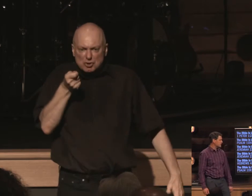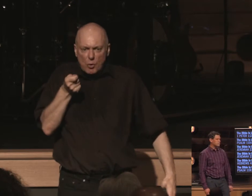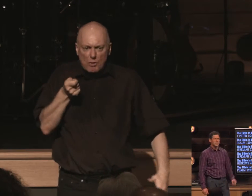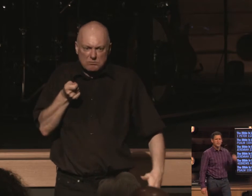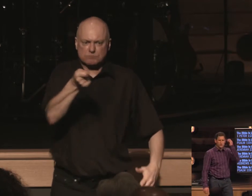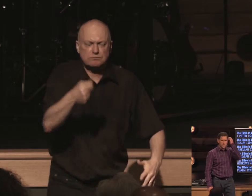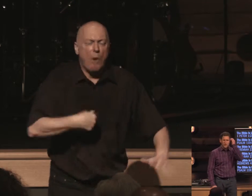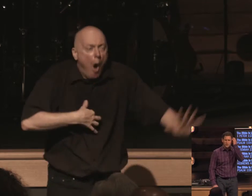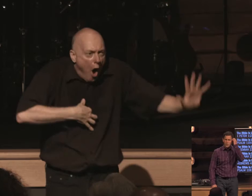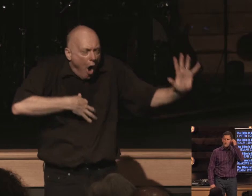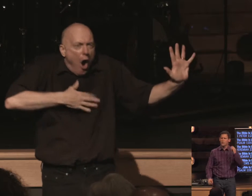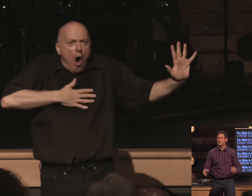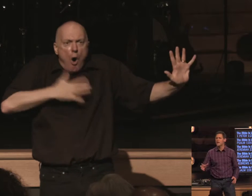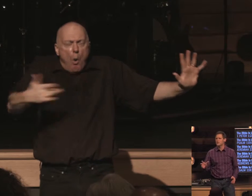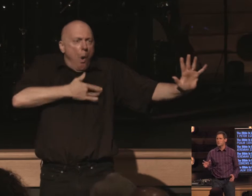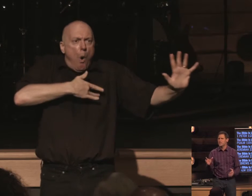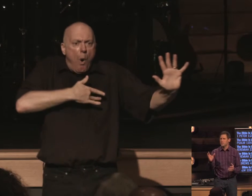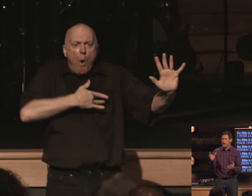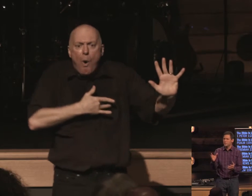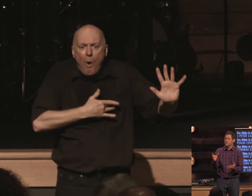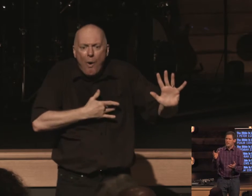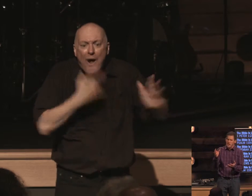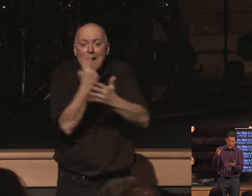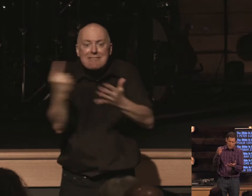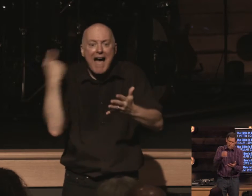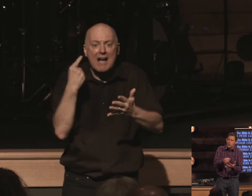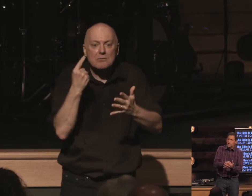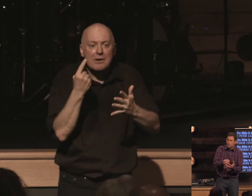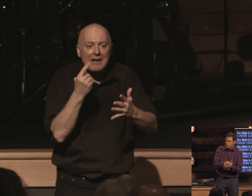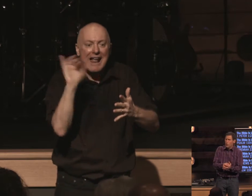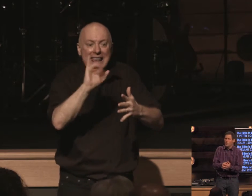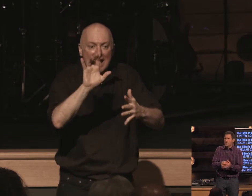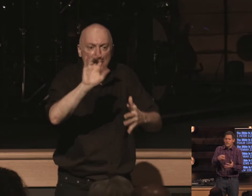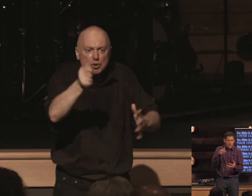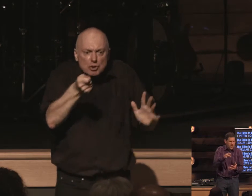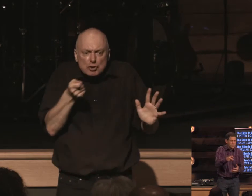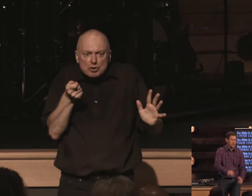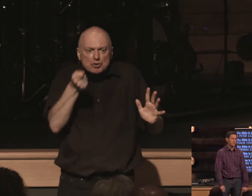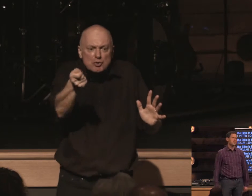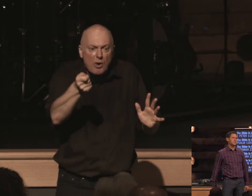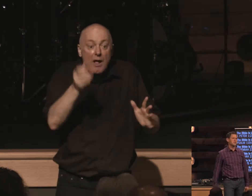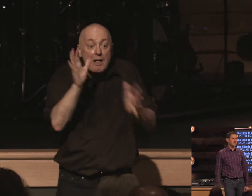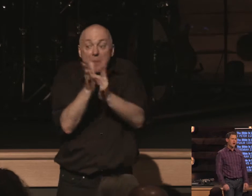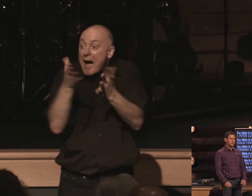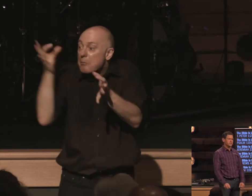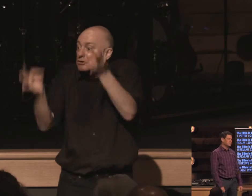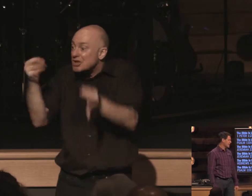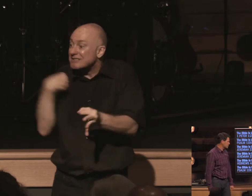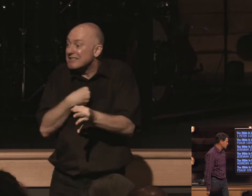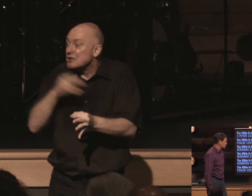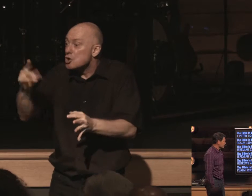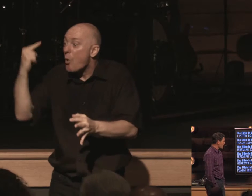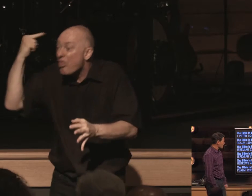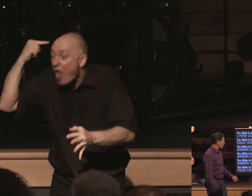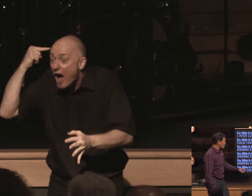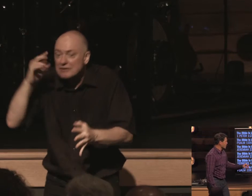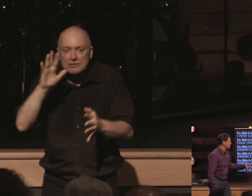into us we learned last week the bible is like a two-edged sword that judges the in thoughts and tensions of our heart it